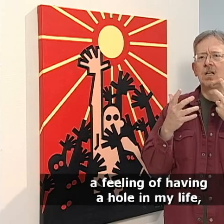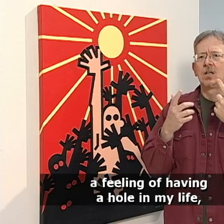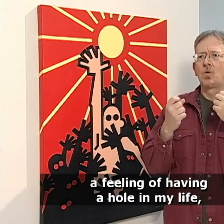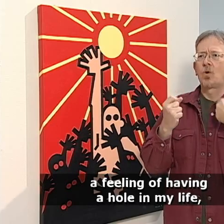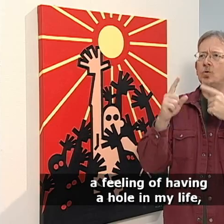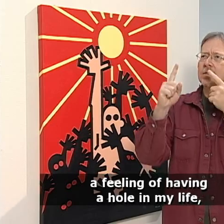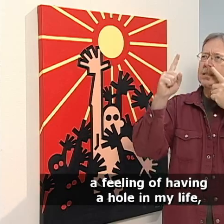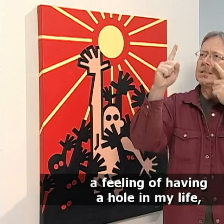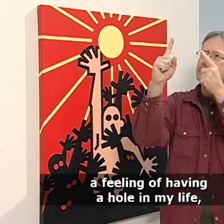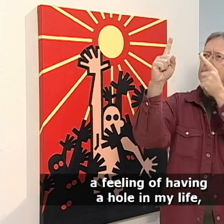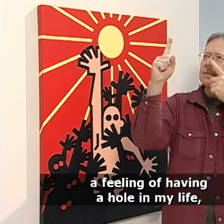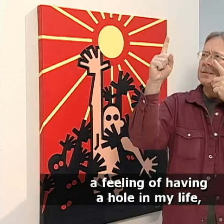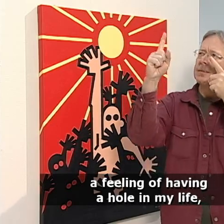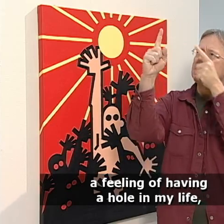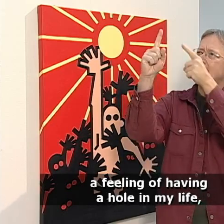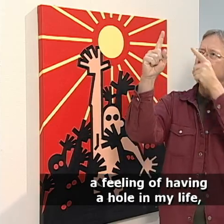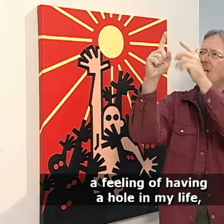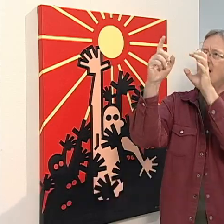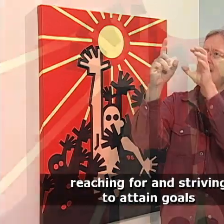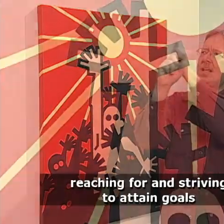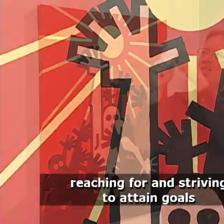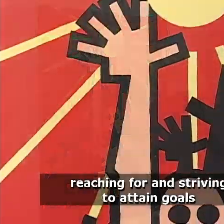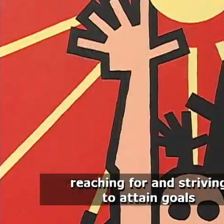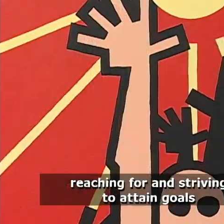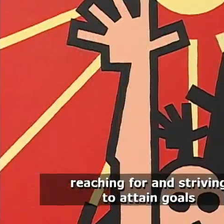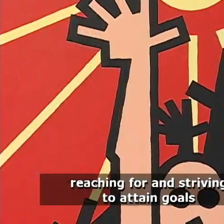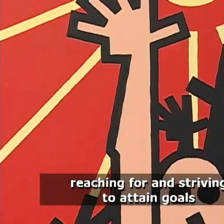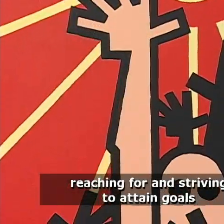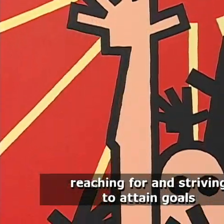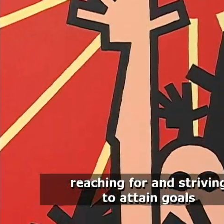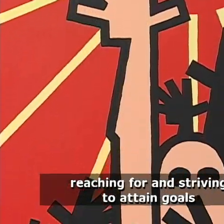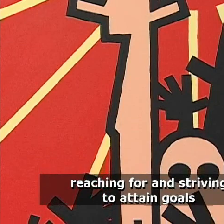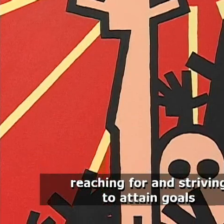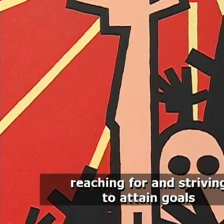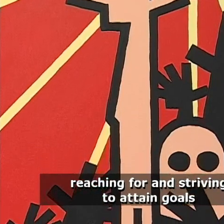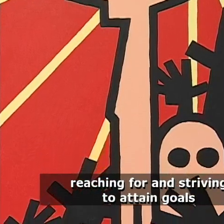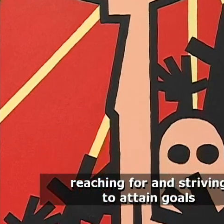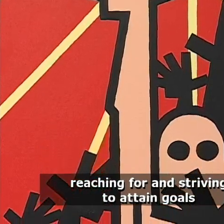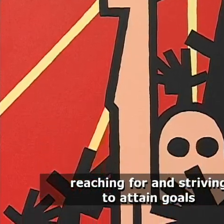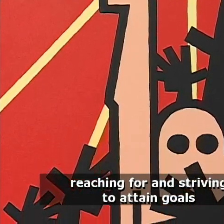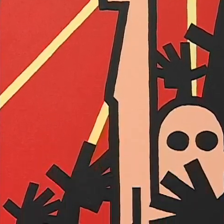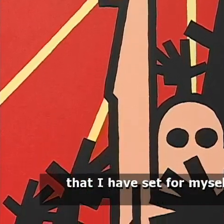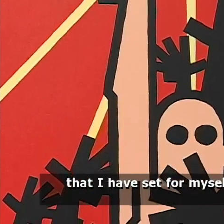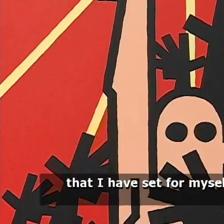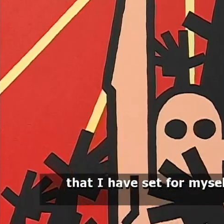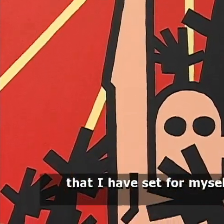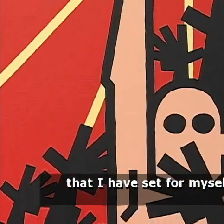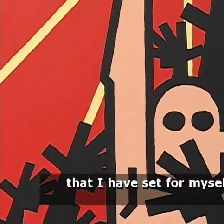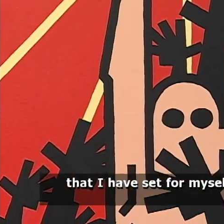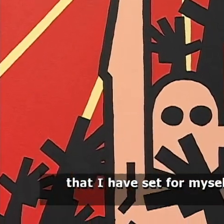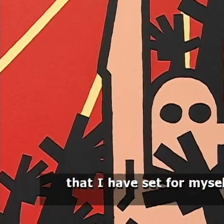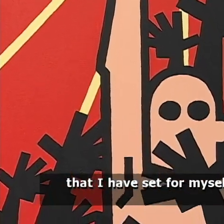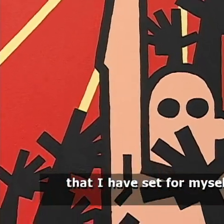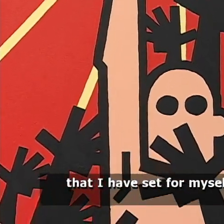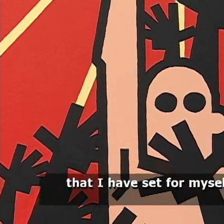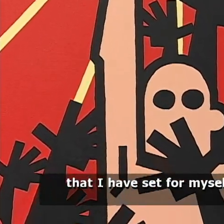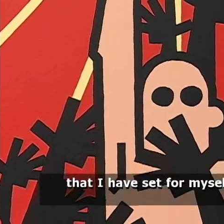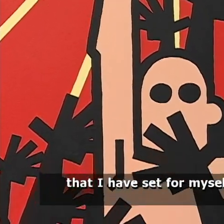having a hole in my life. Reaching for and striving to attain goals that I have set for myself.